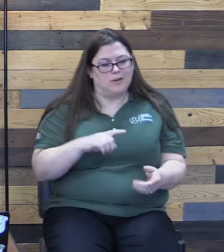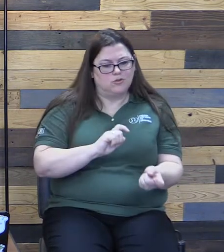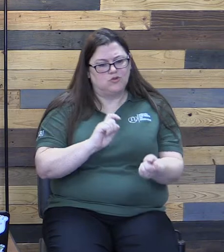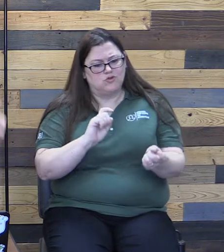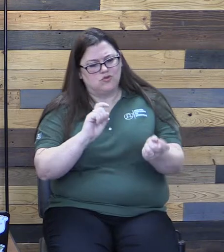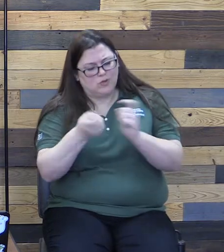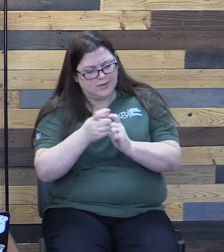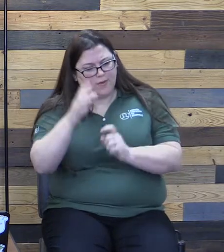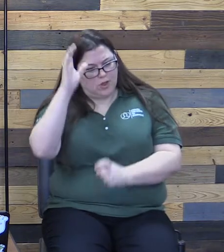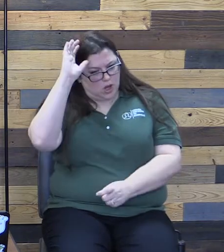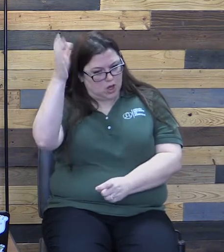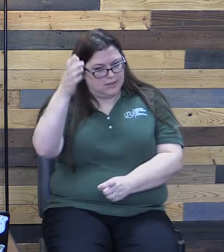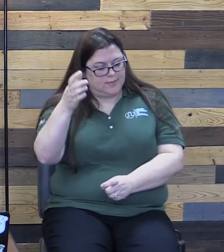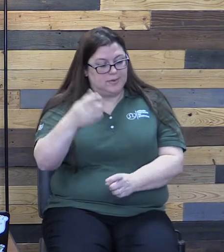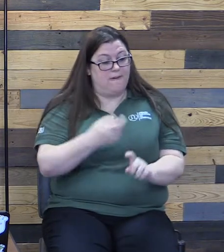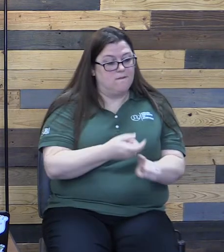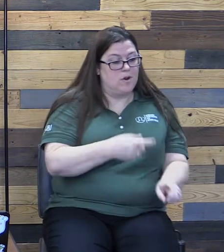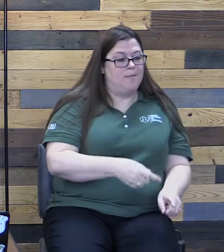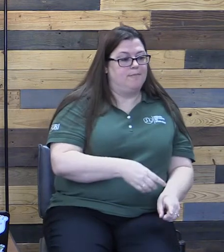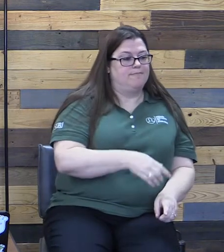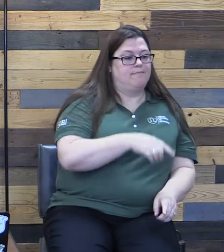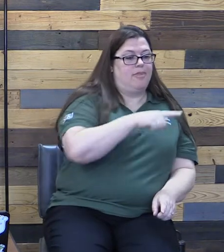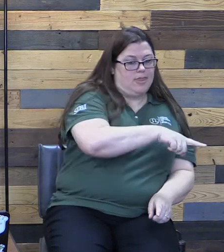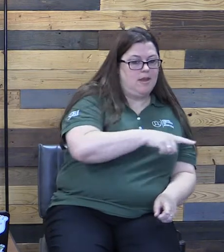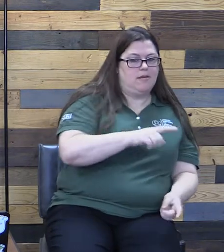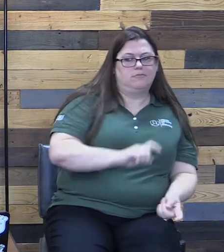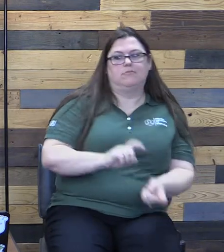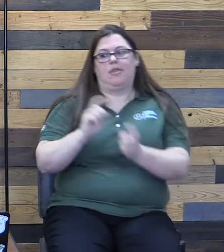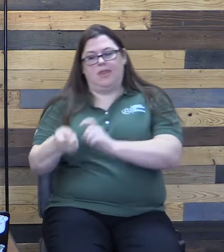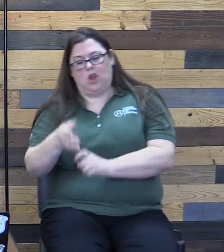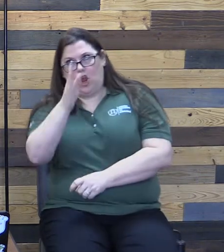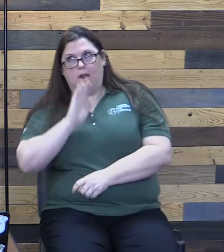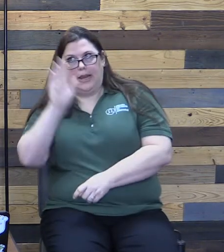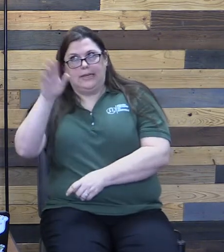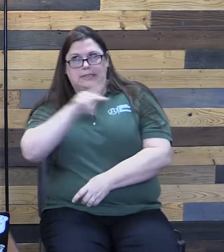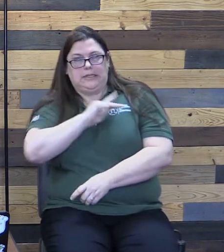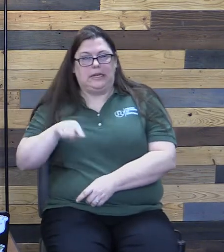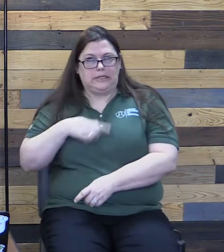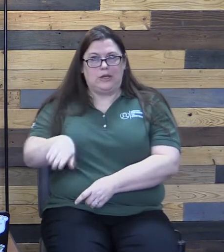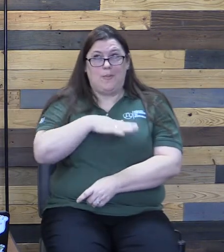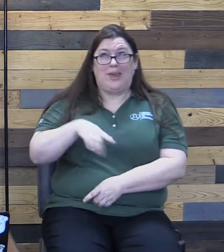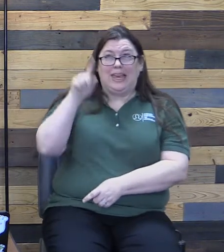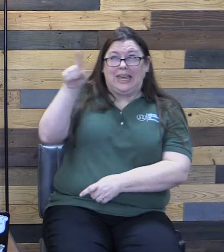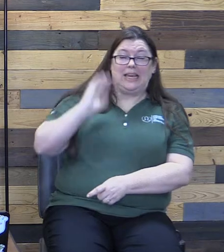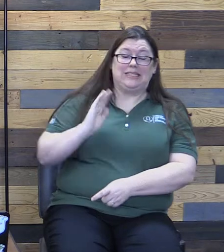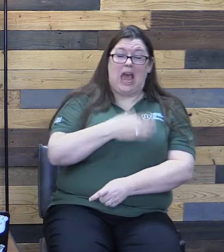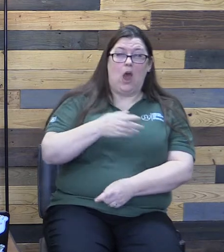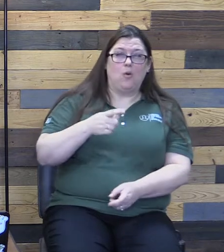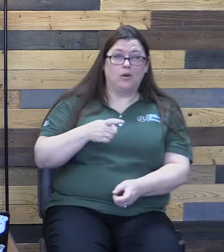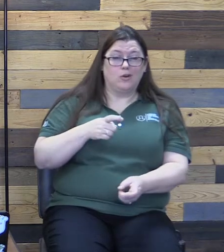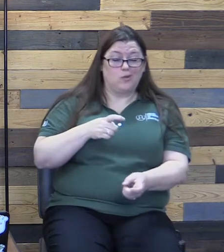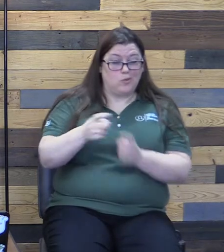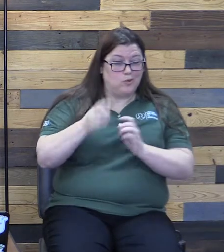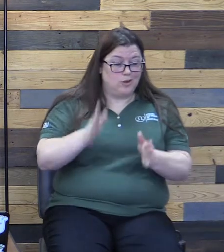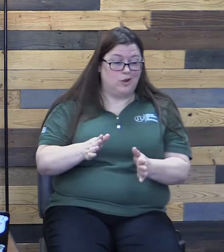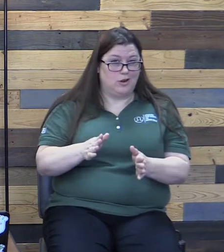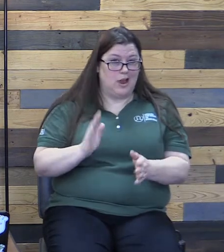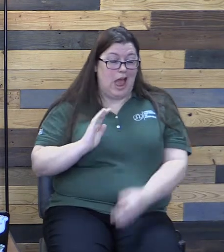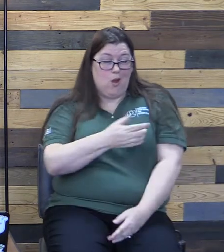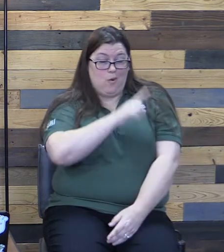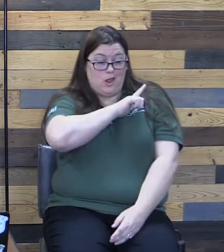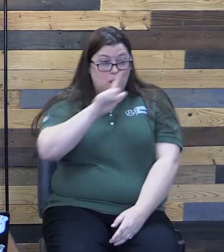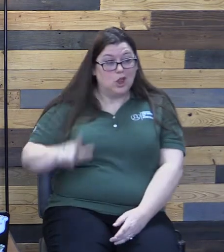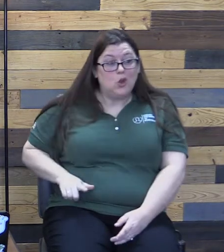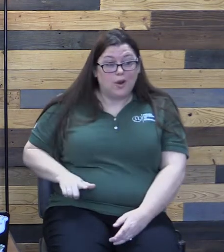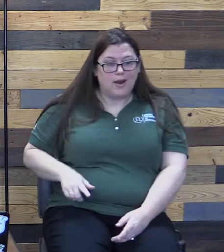to God's kingdom, Christ is the ruler. He's our Lord. The people are the church. So they're the ones who have